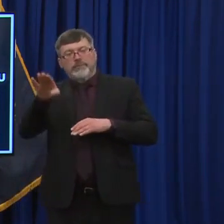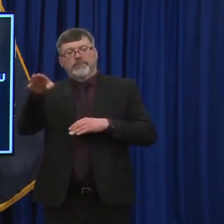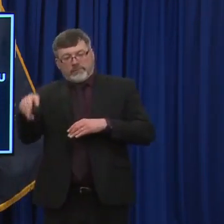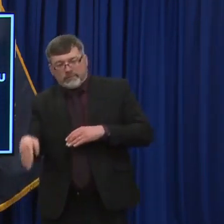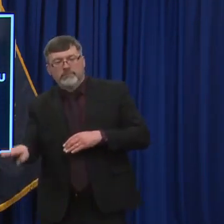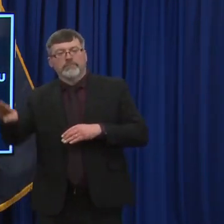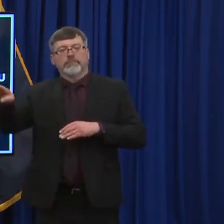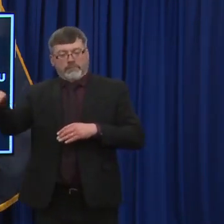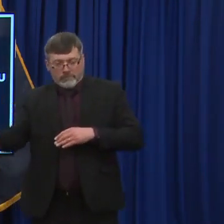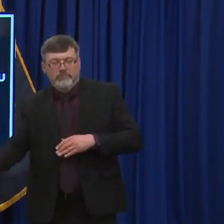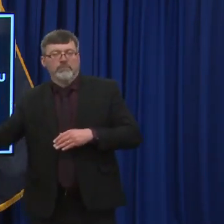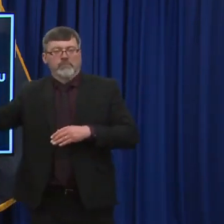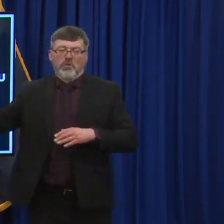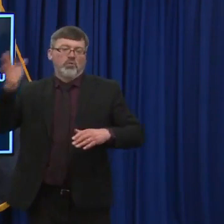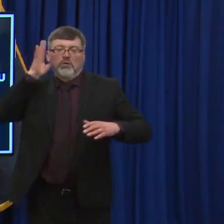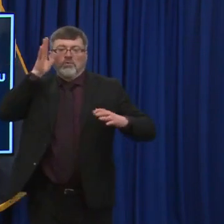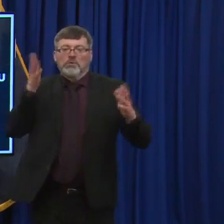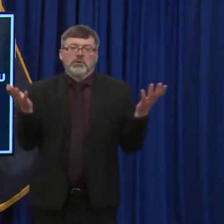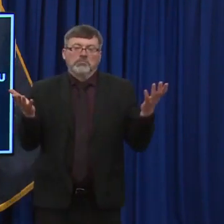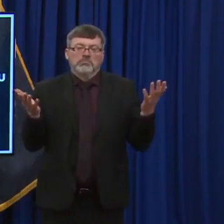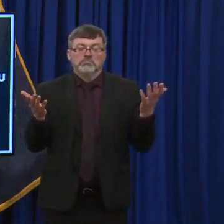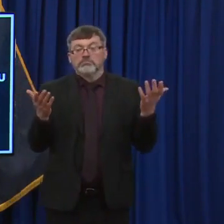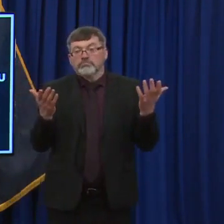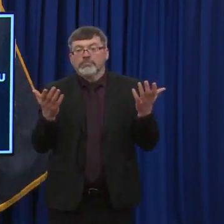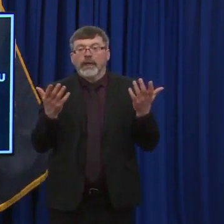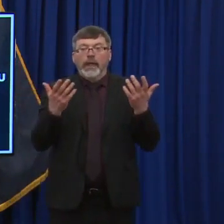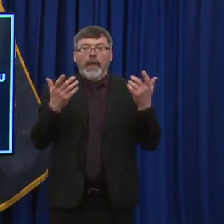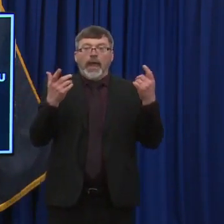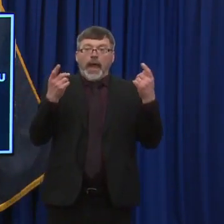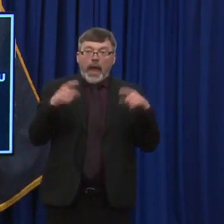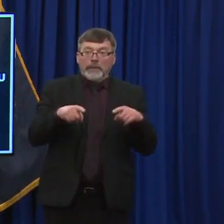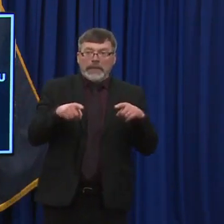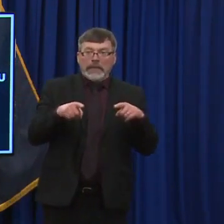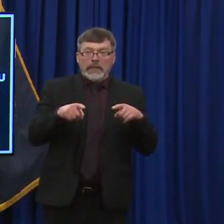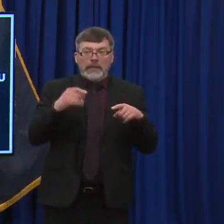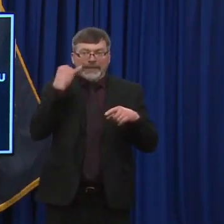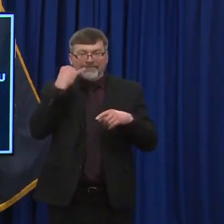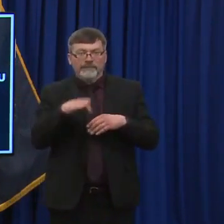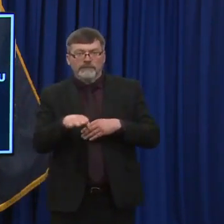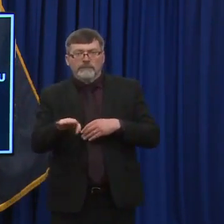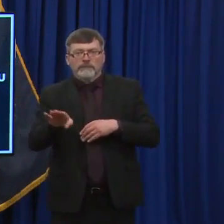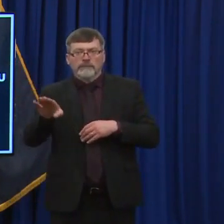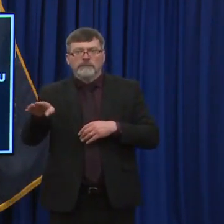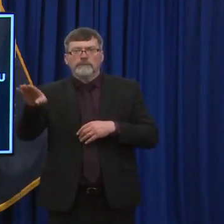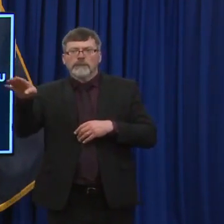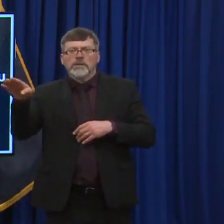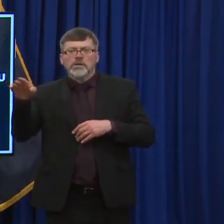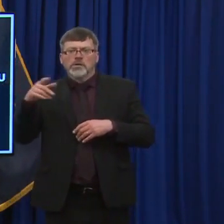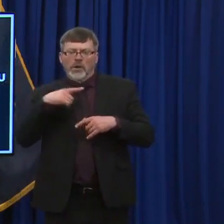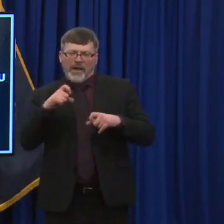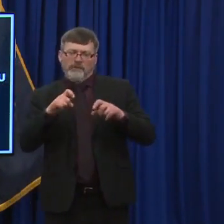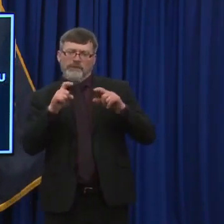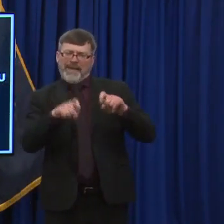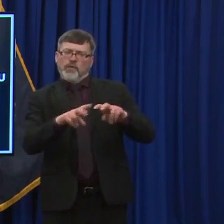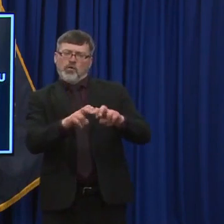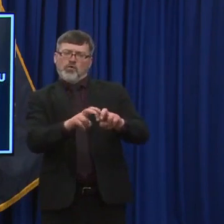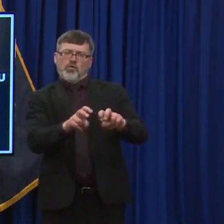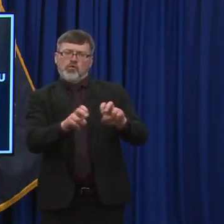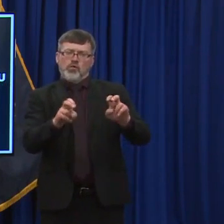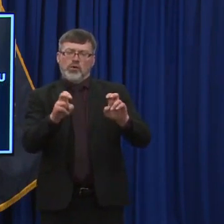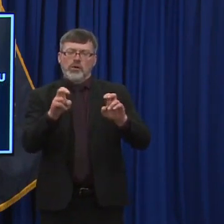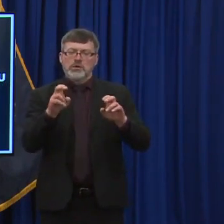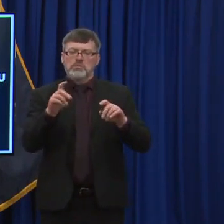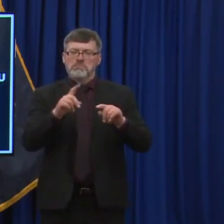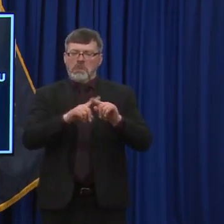if we can't find that stabilization for whatever reason, um, you know, we'll obviously kind of relook at why, why that might be. But, um, all indications are